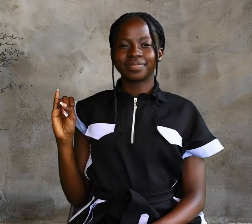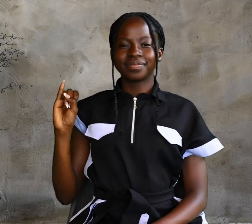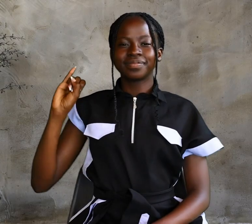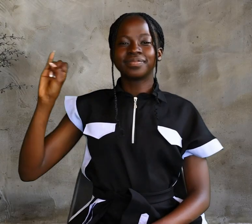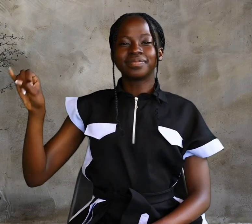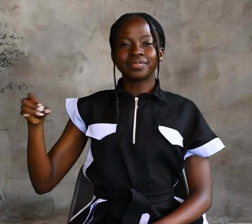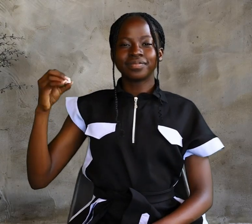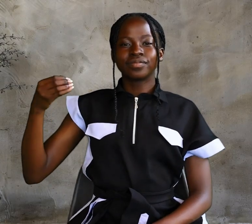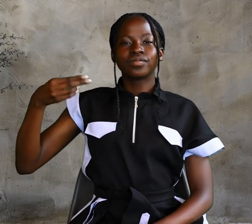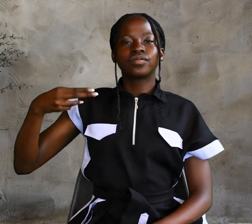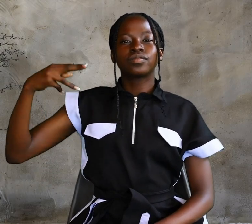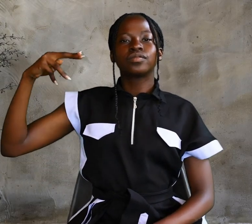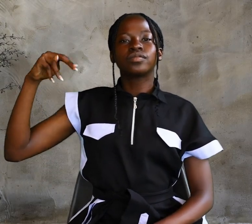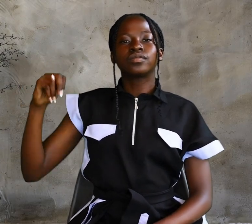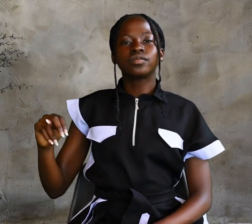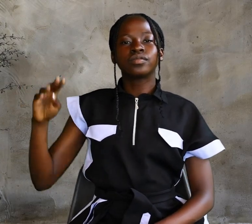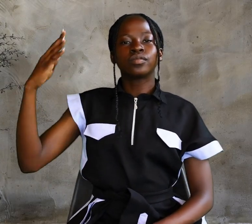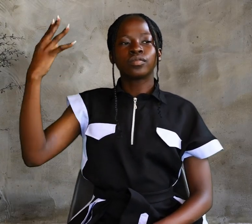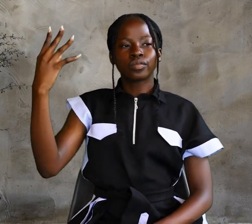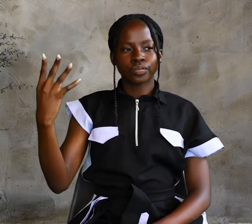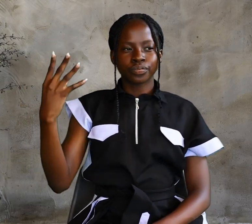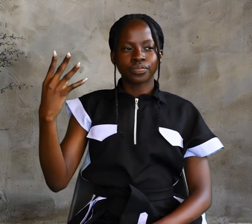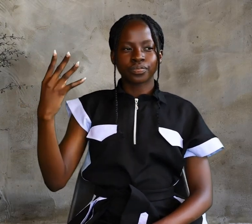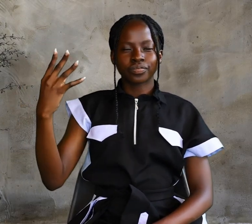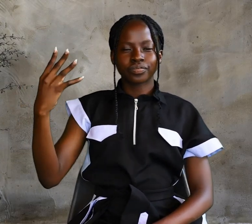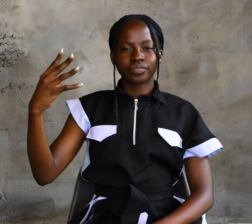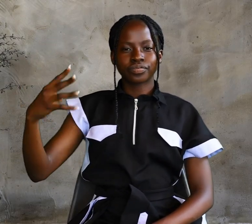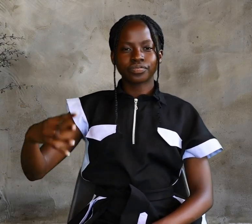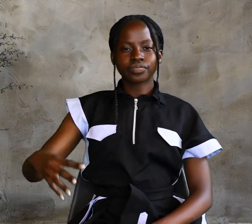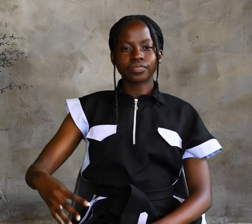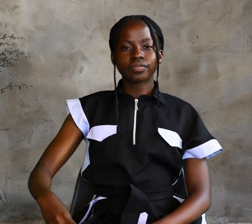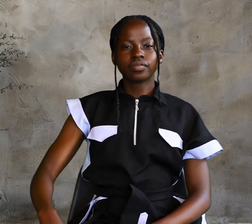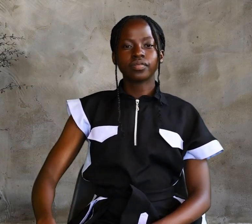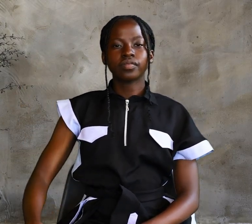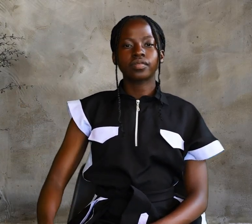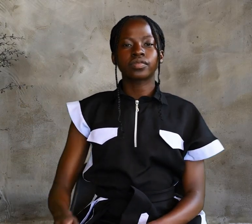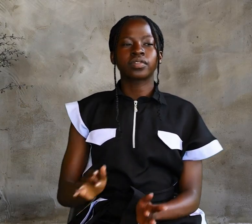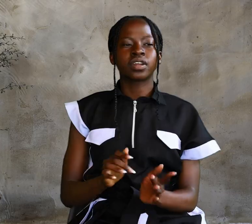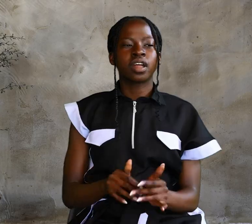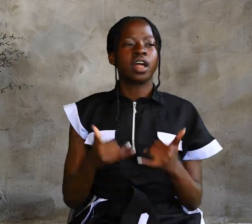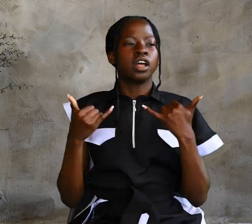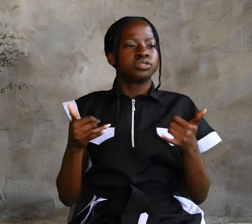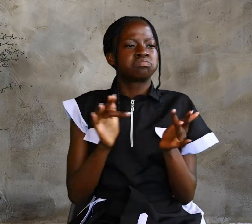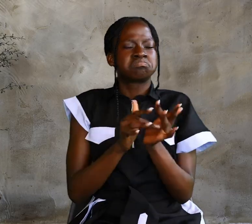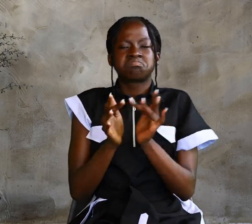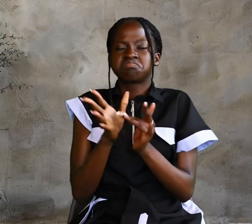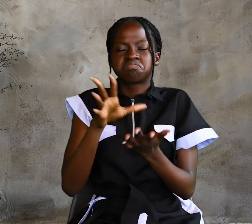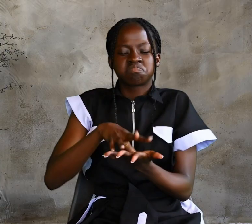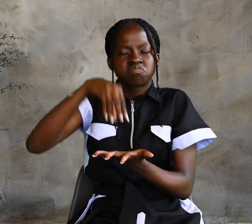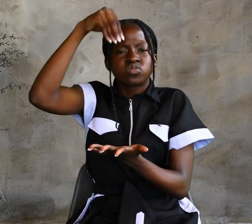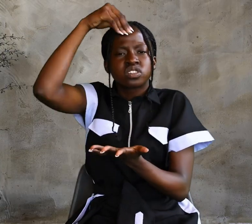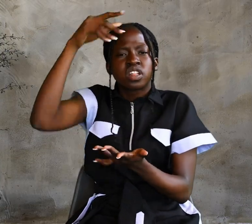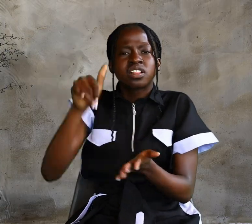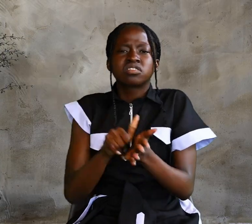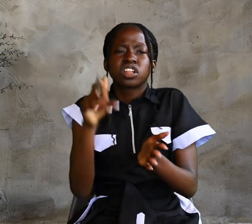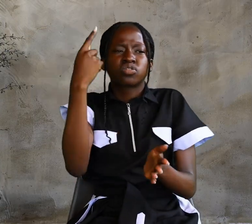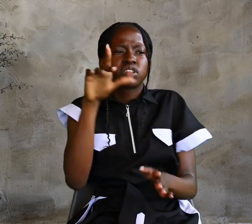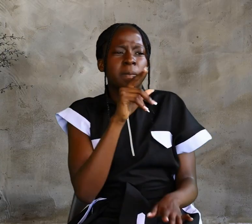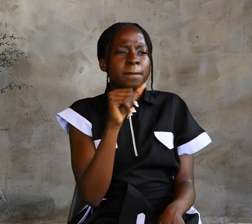John chapter 4 Now Jesus learned that the Pharisees had heard